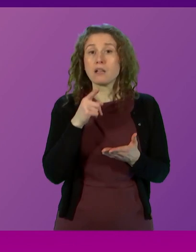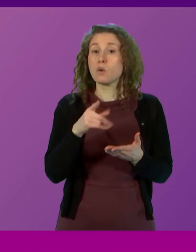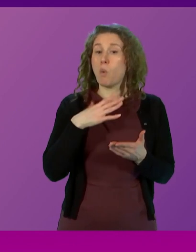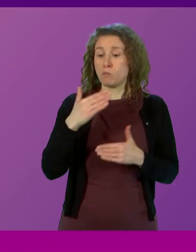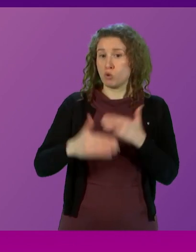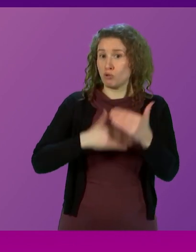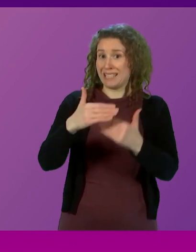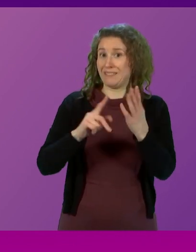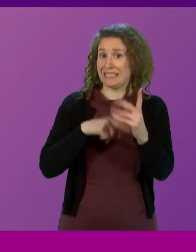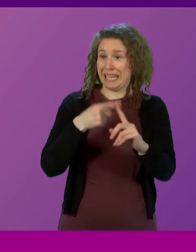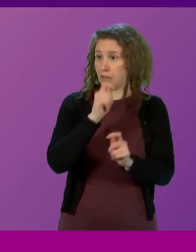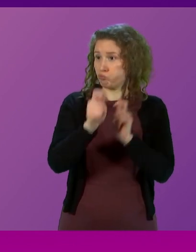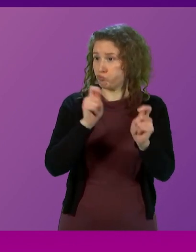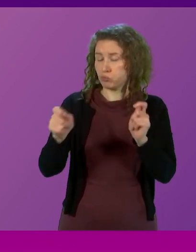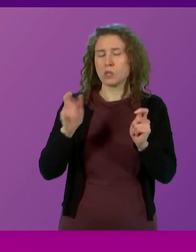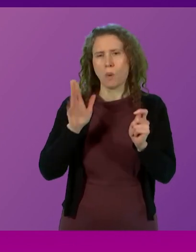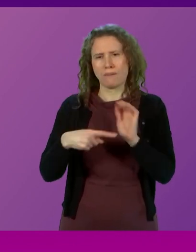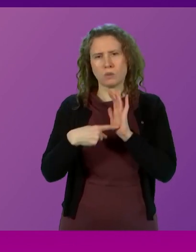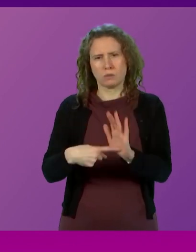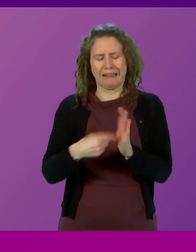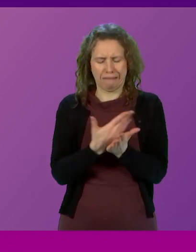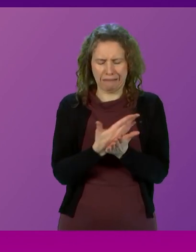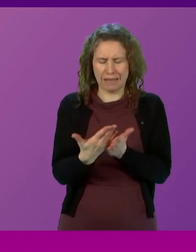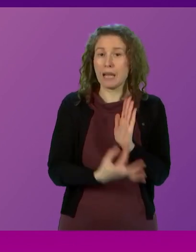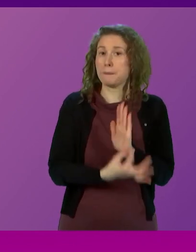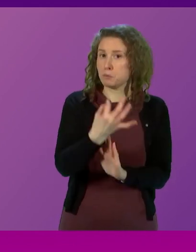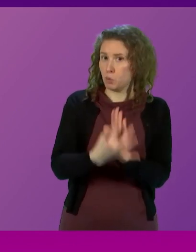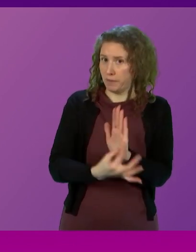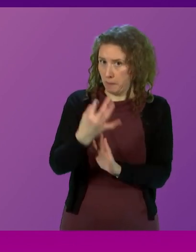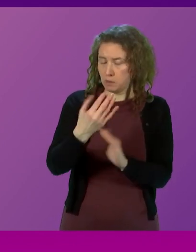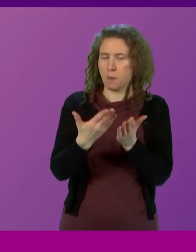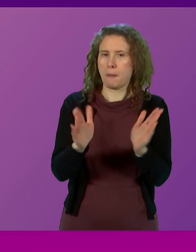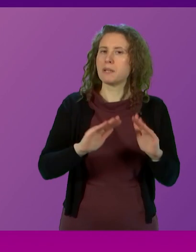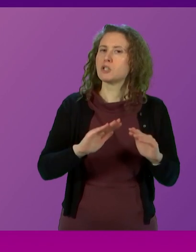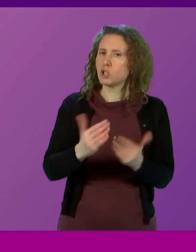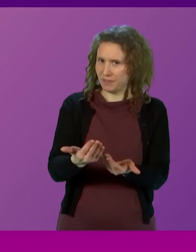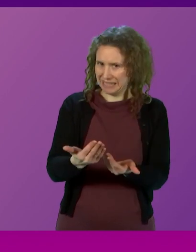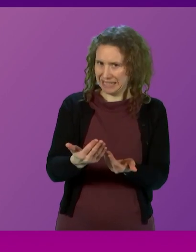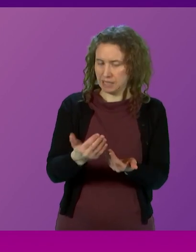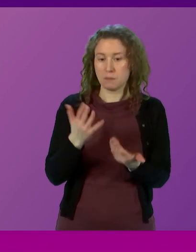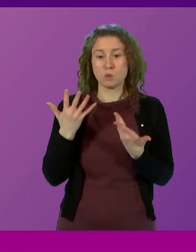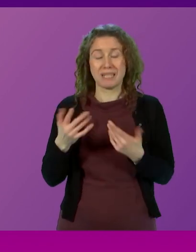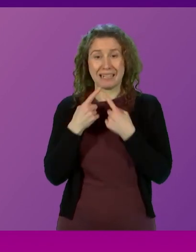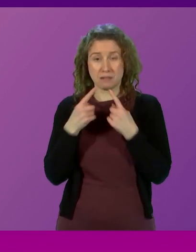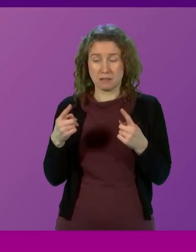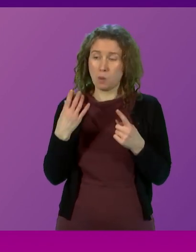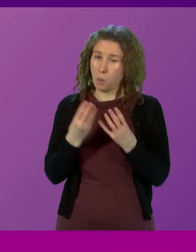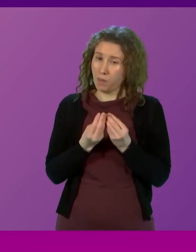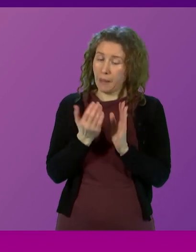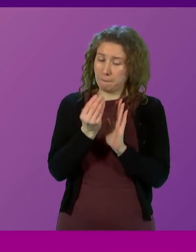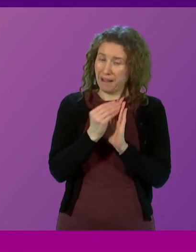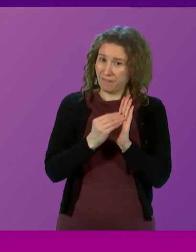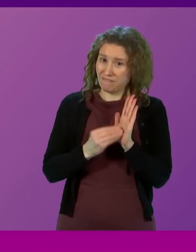progressive tax measures you must demonstrate clear improvements to public services but the statement today with a manifesto